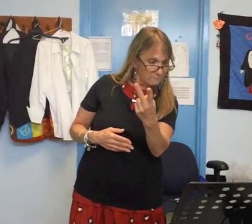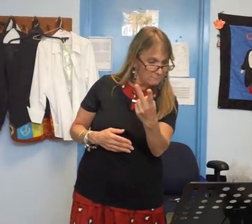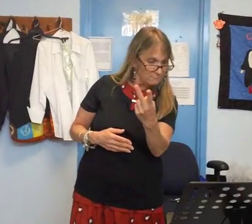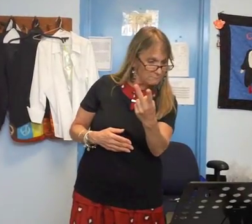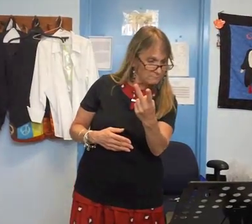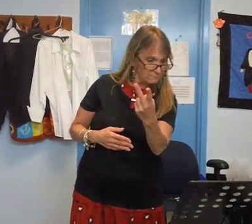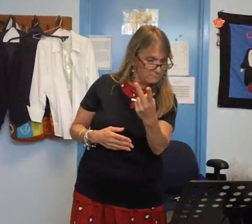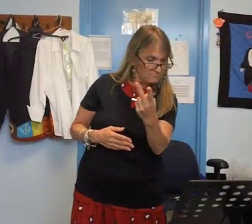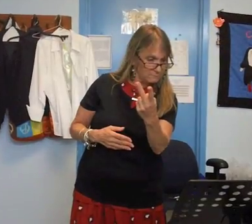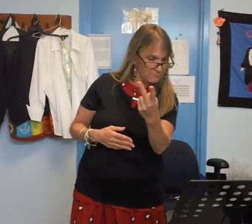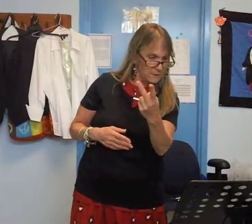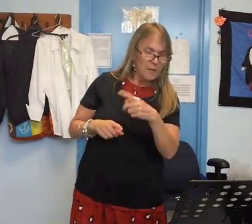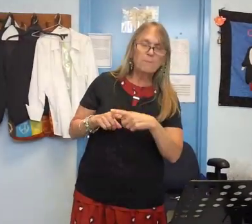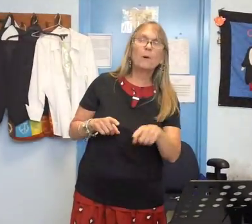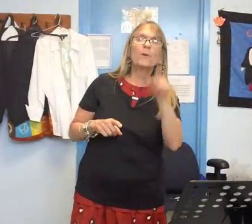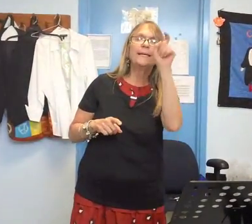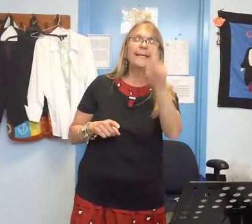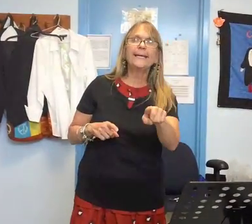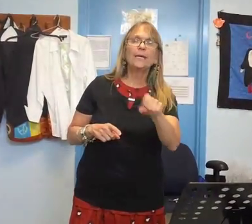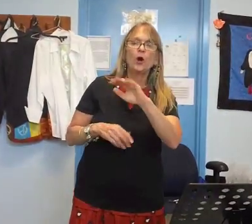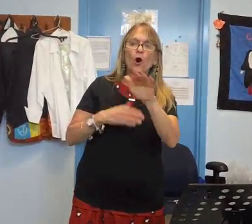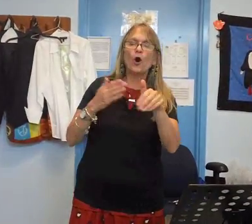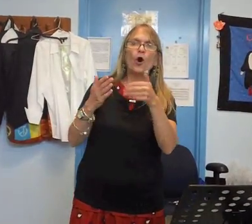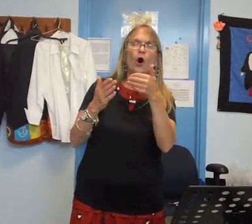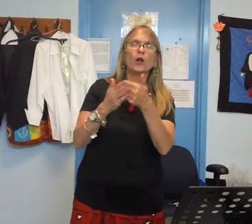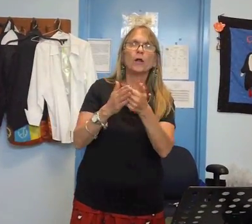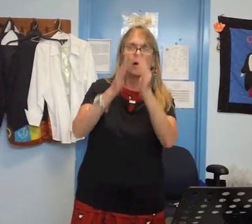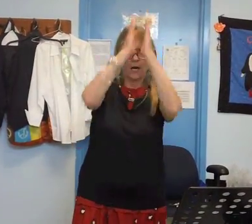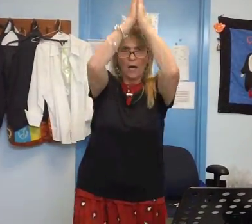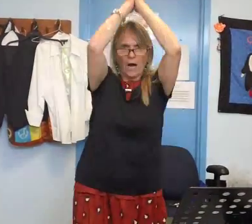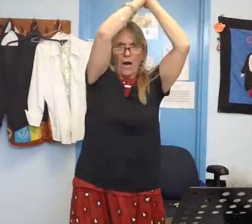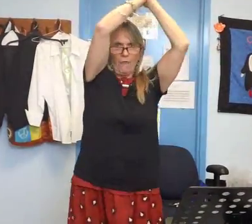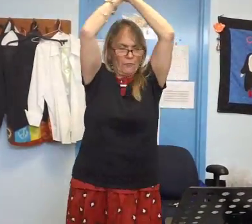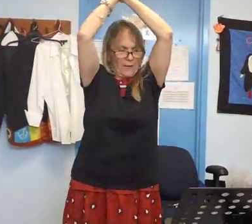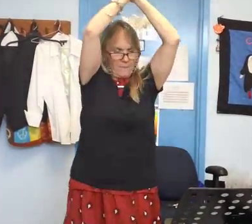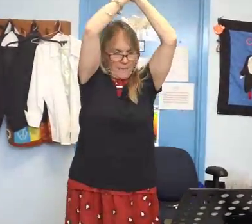but we need all of Arabia